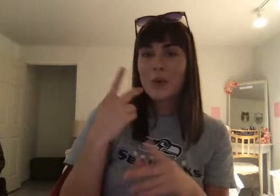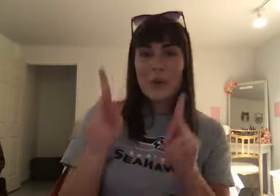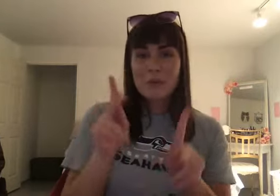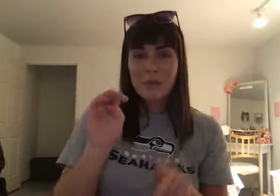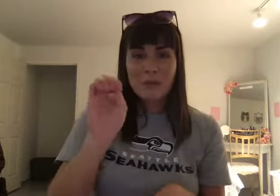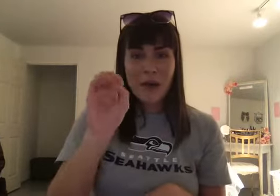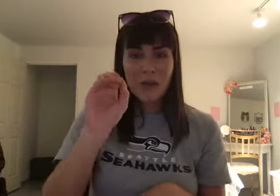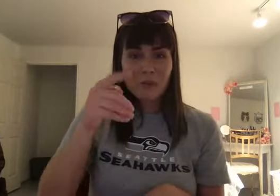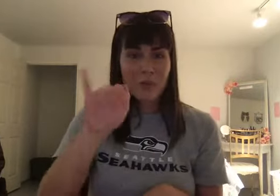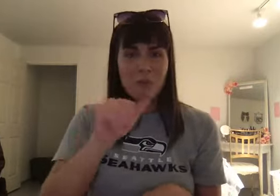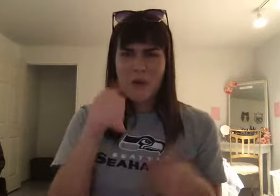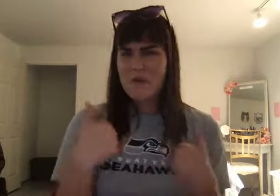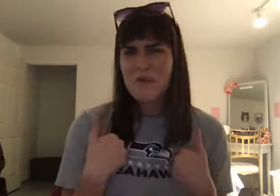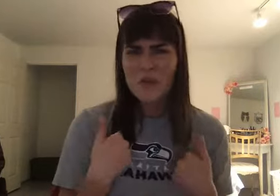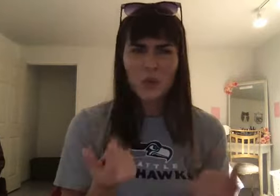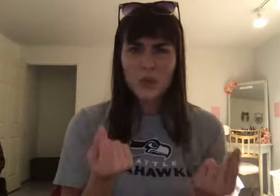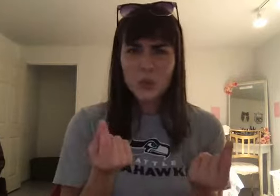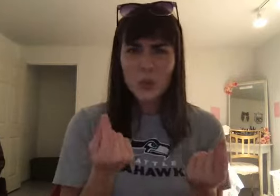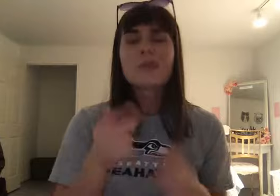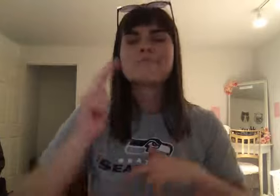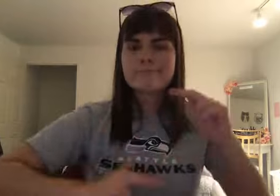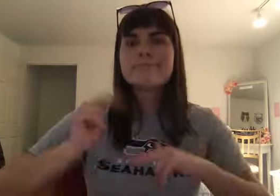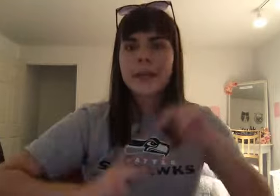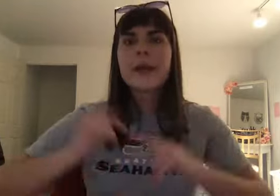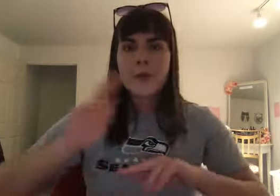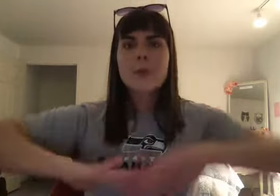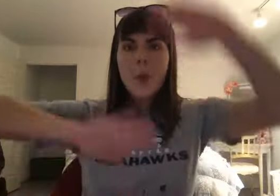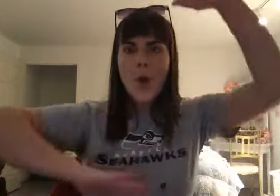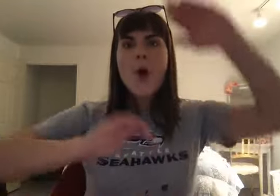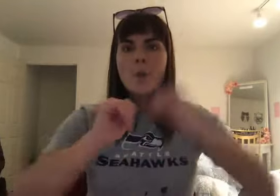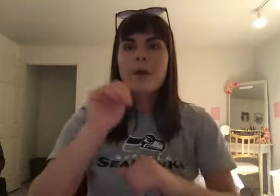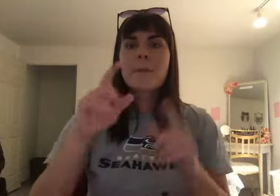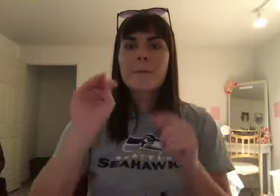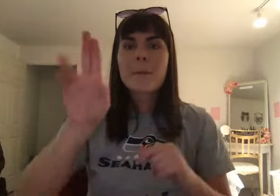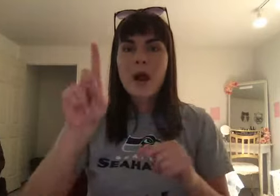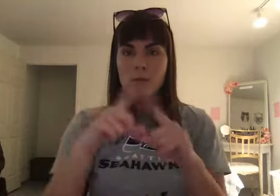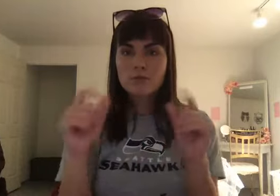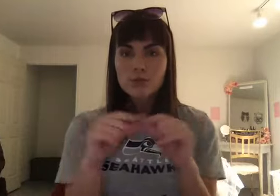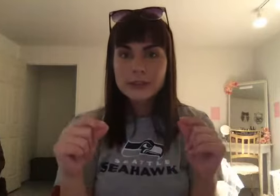walls, large walls with mud bricks to make man-made barriers